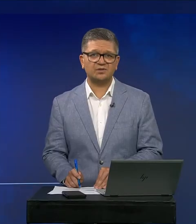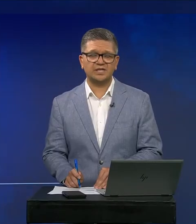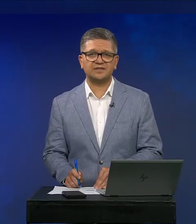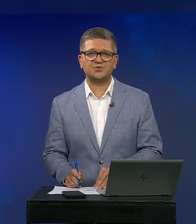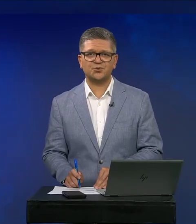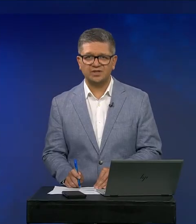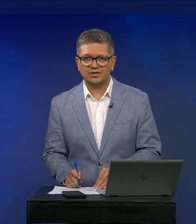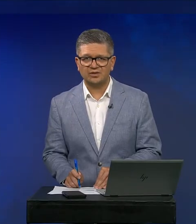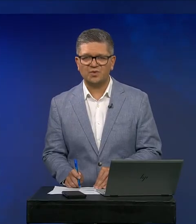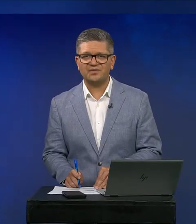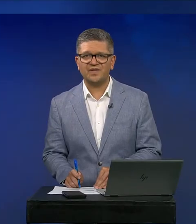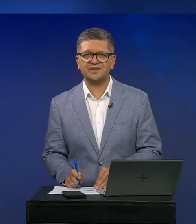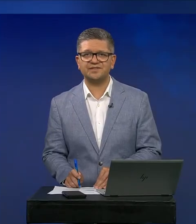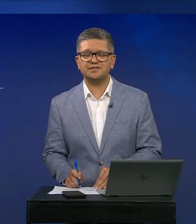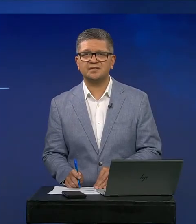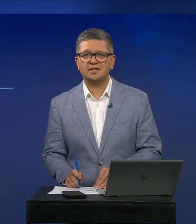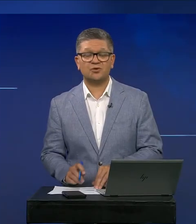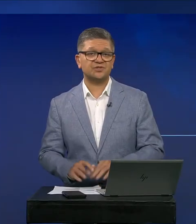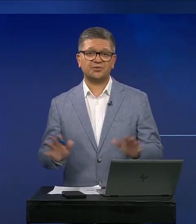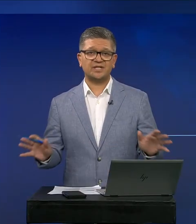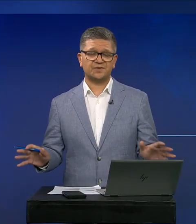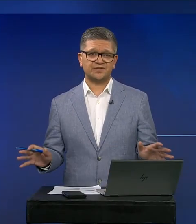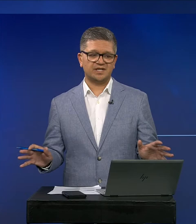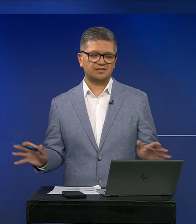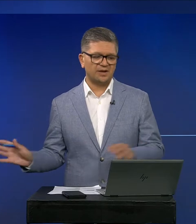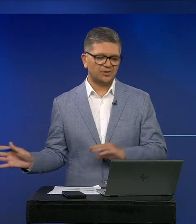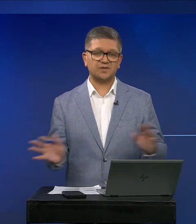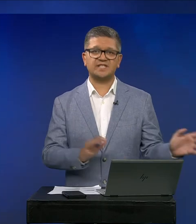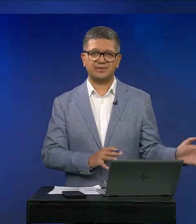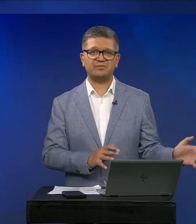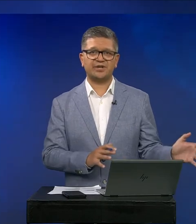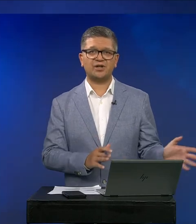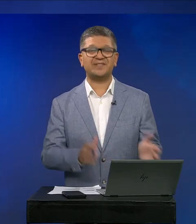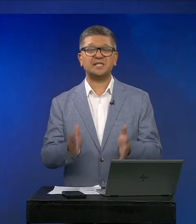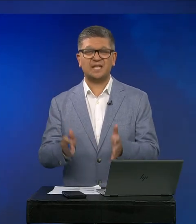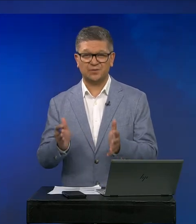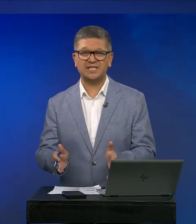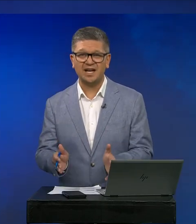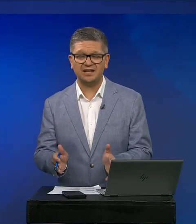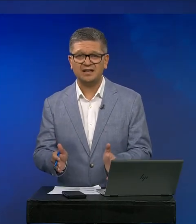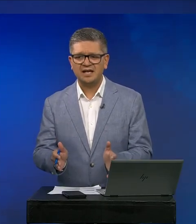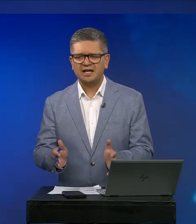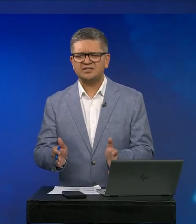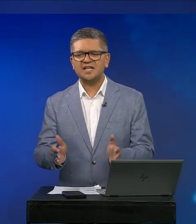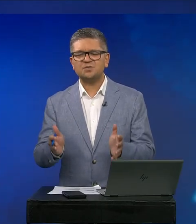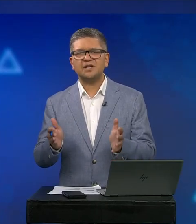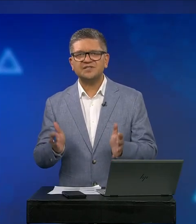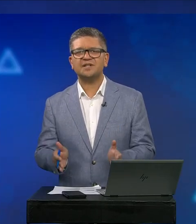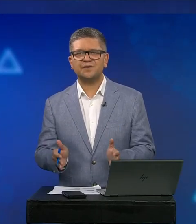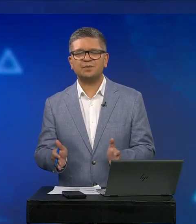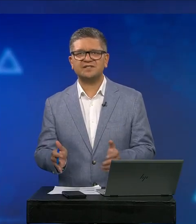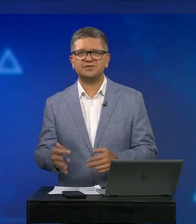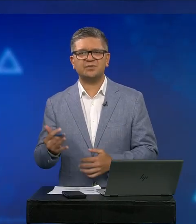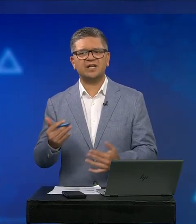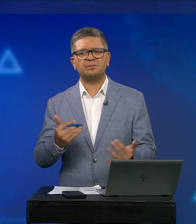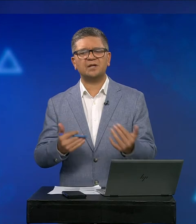absolutely extraordinary. 1,000 across three different sites going across Tāmiki Makaurau, but that's every day. Tell us what is